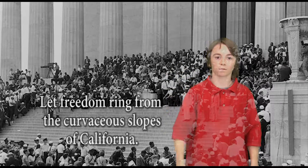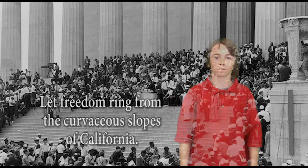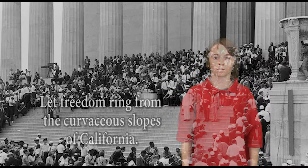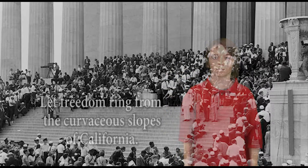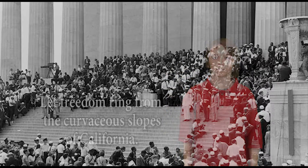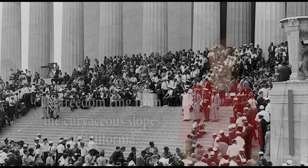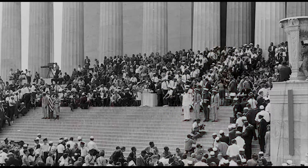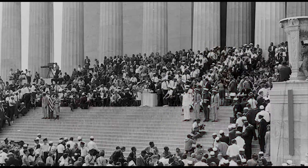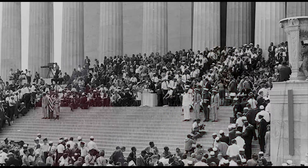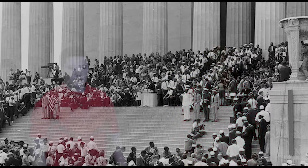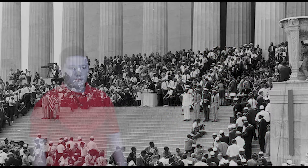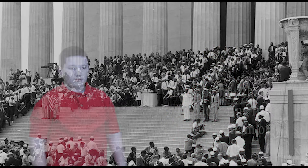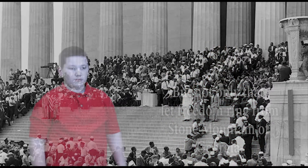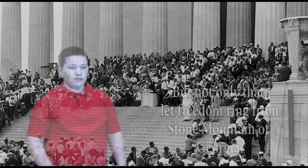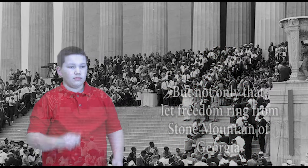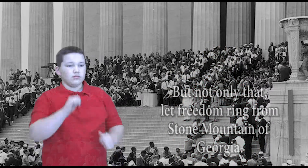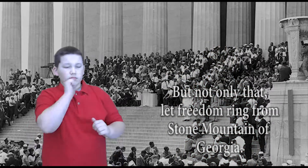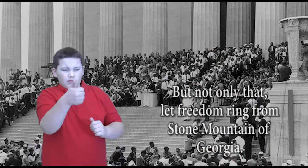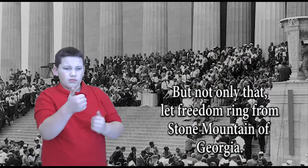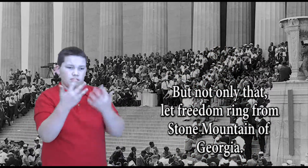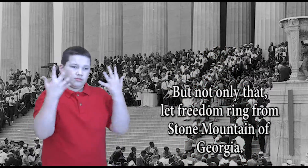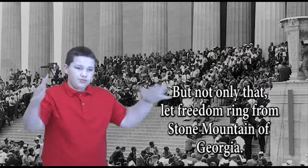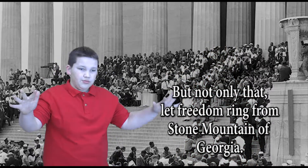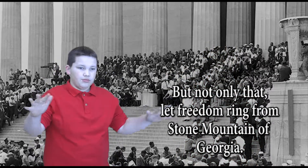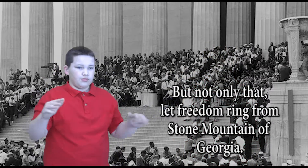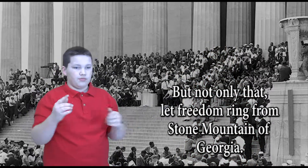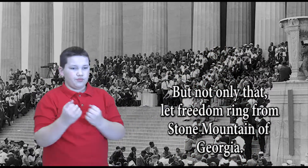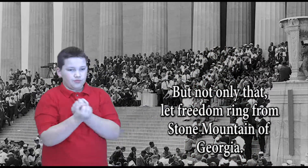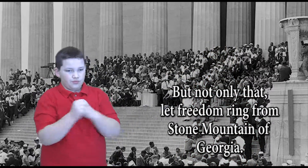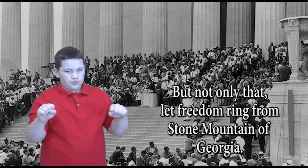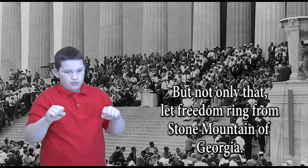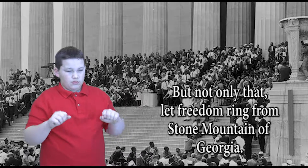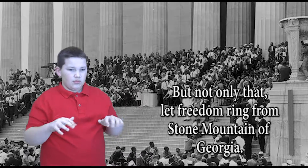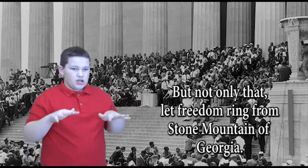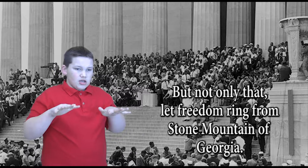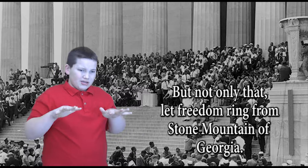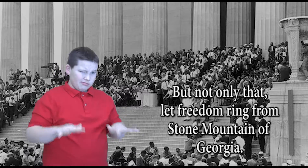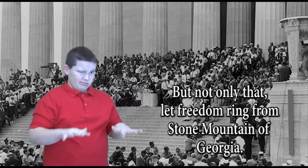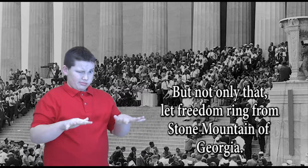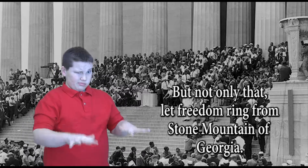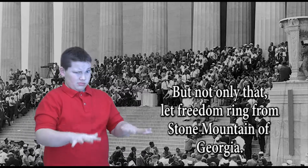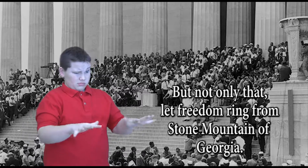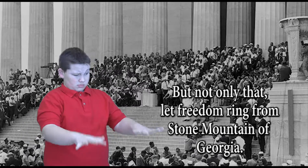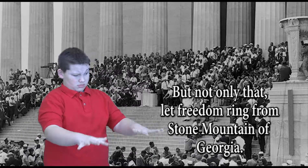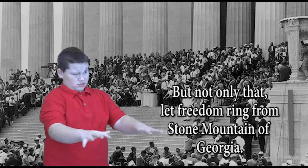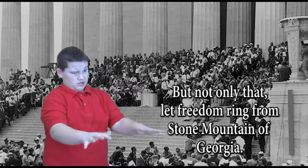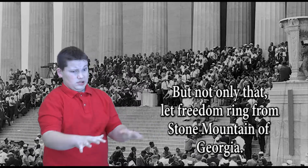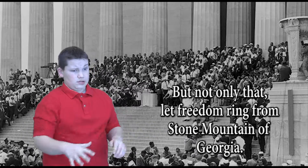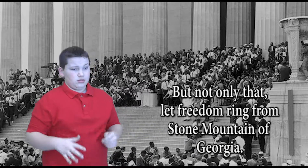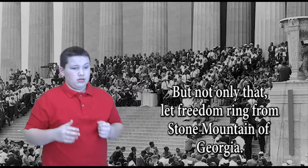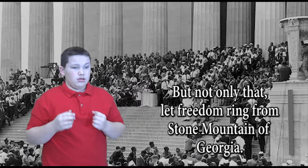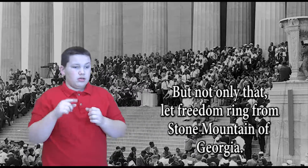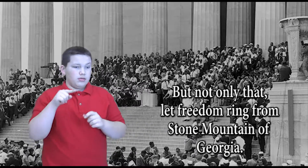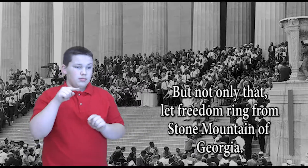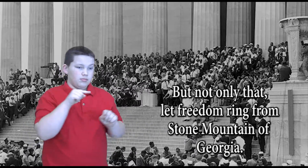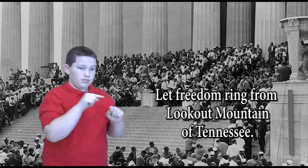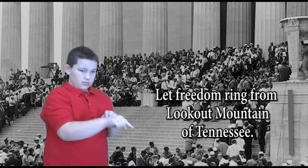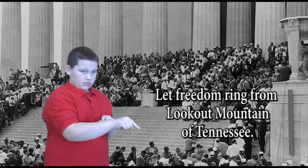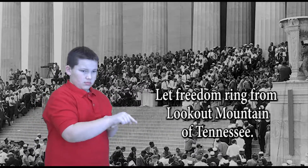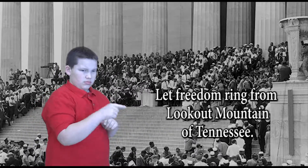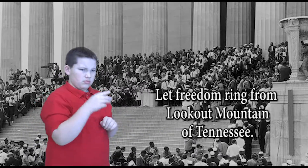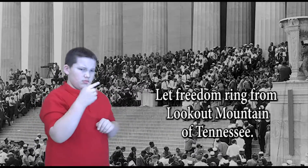slopes of California. But not only that, let freedom ring from Stone Mountain of Georgia,